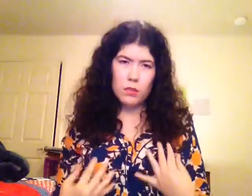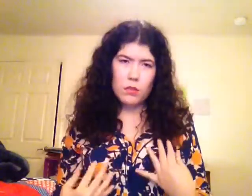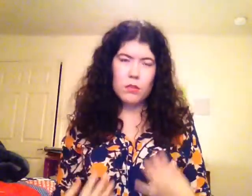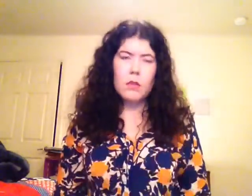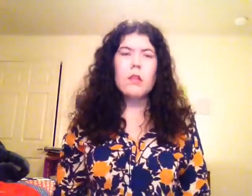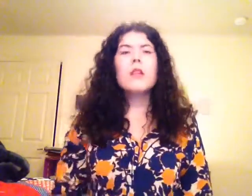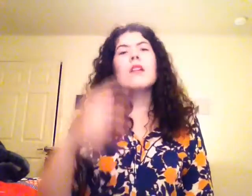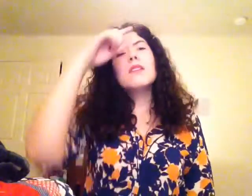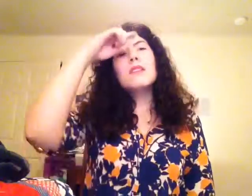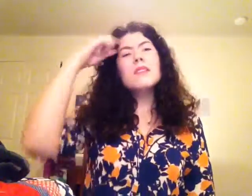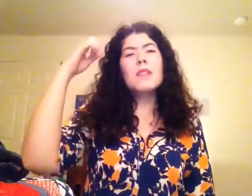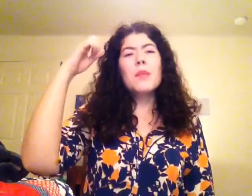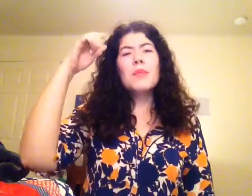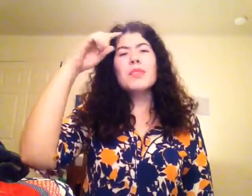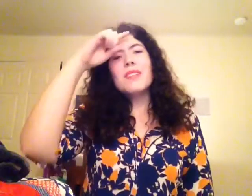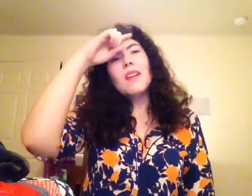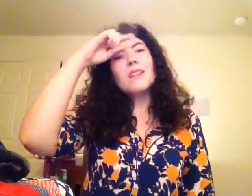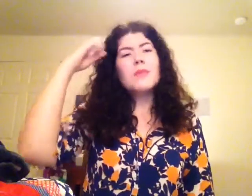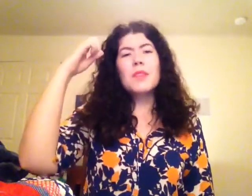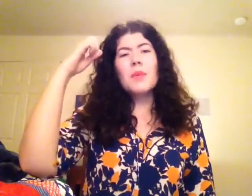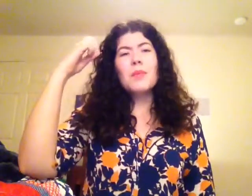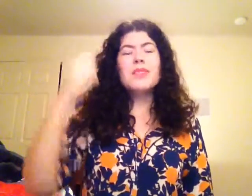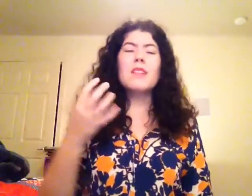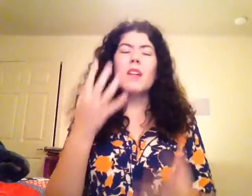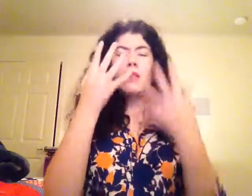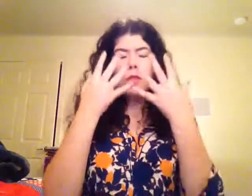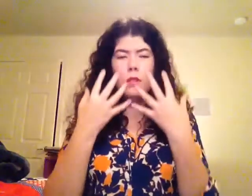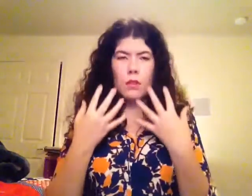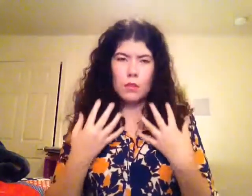I got that summertime, summertime sadness